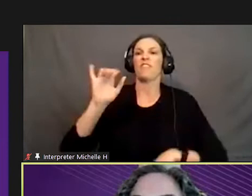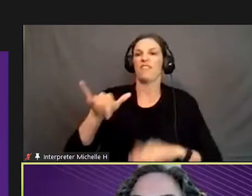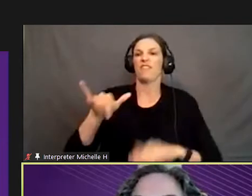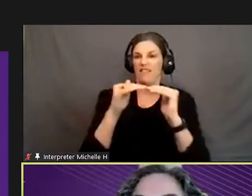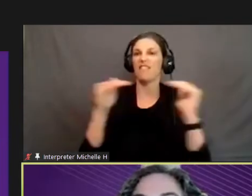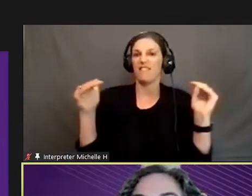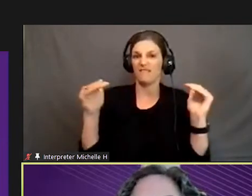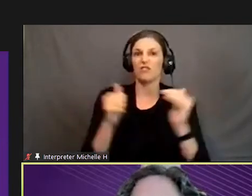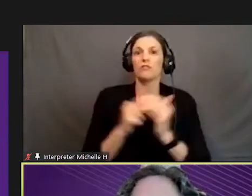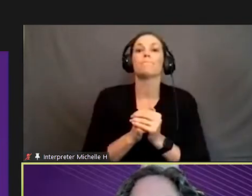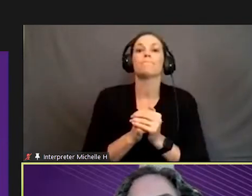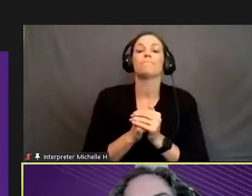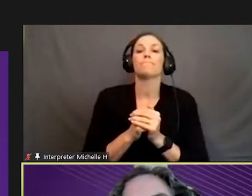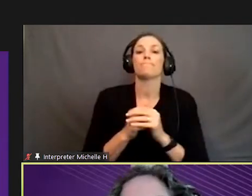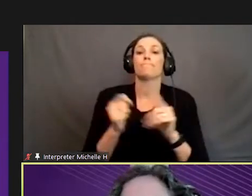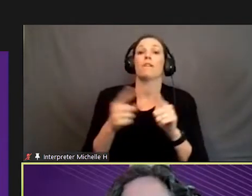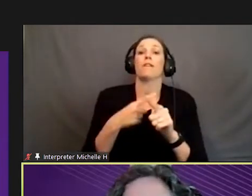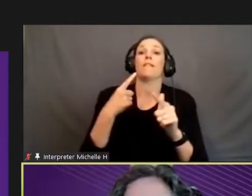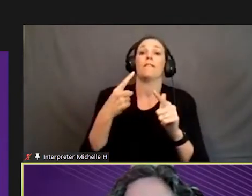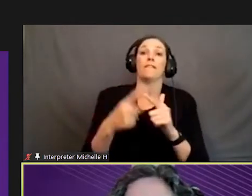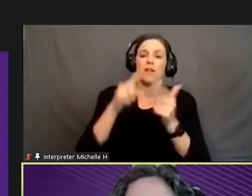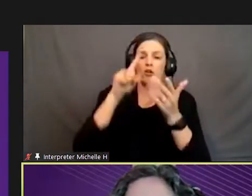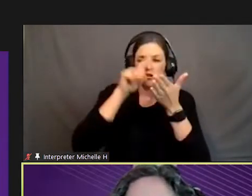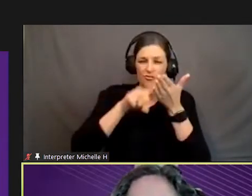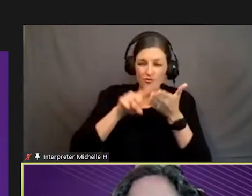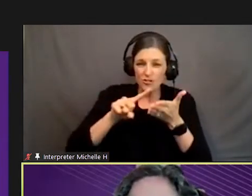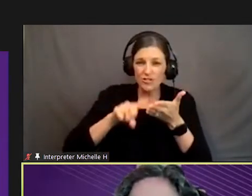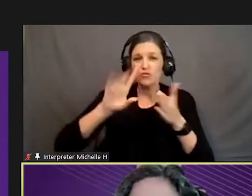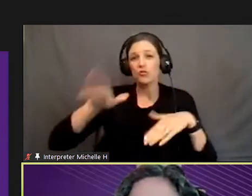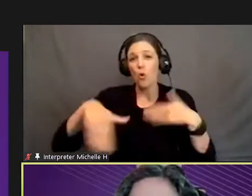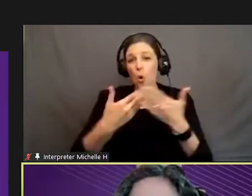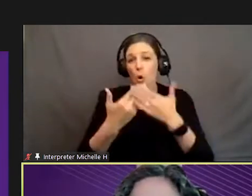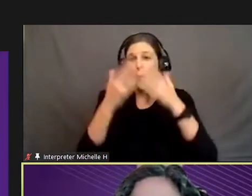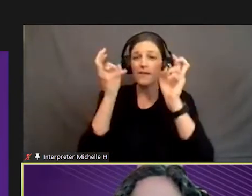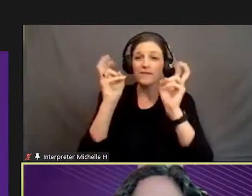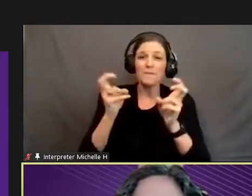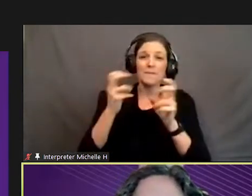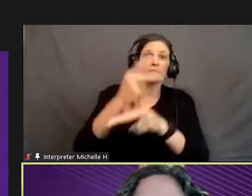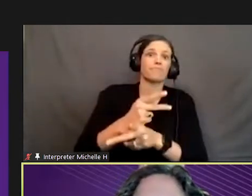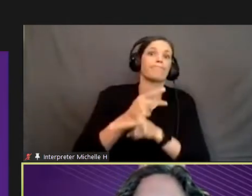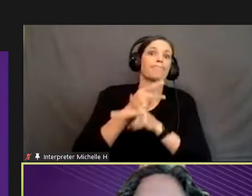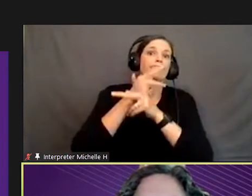and we then researched all of those topics very carefully.